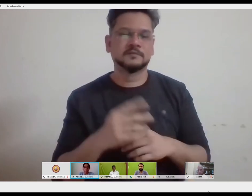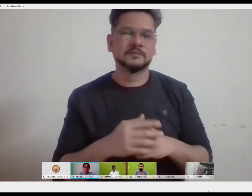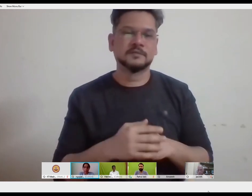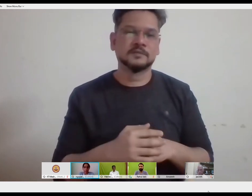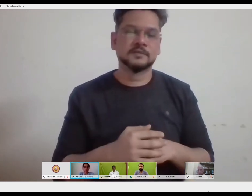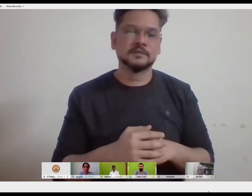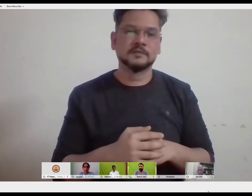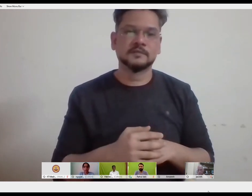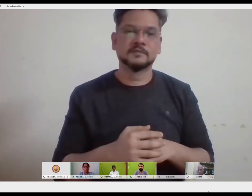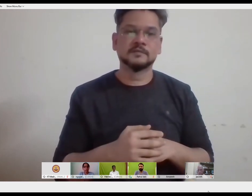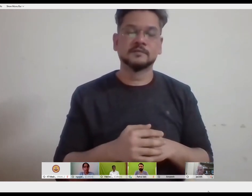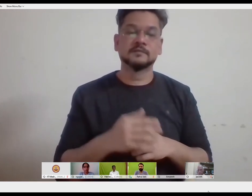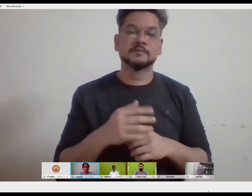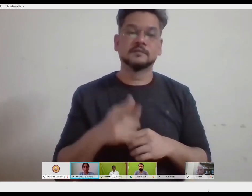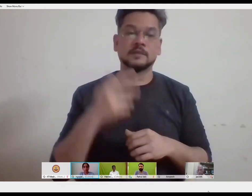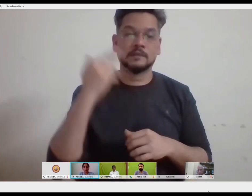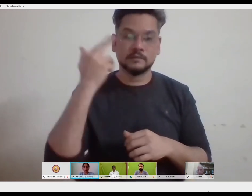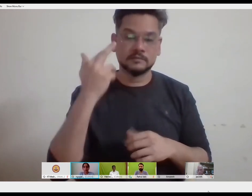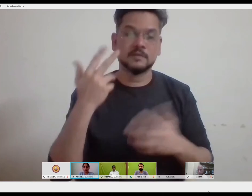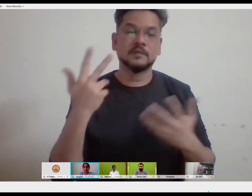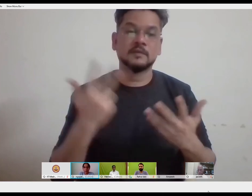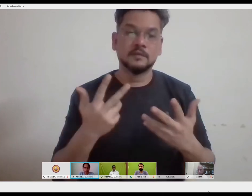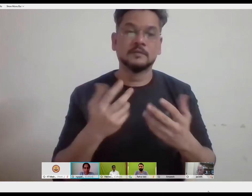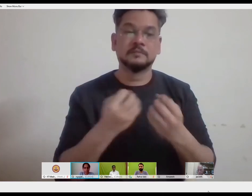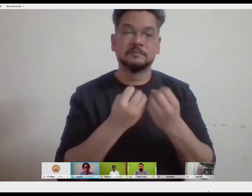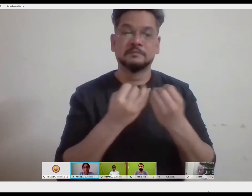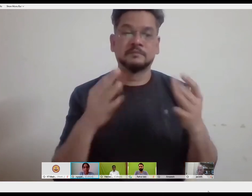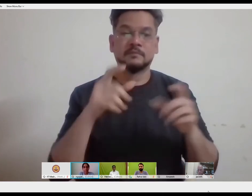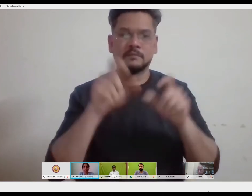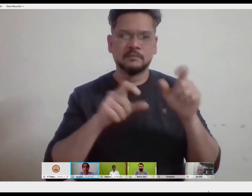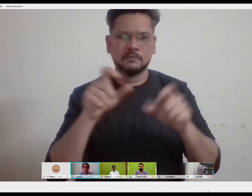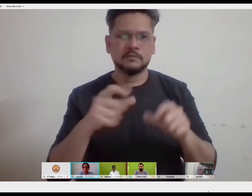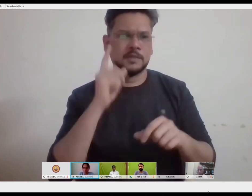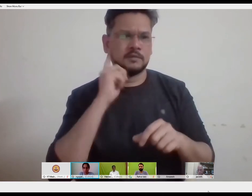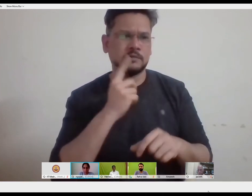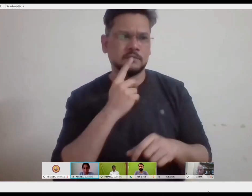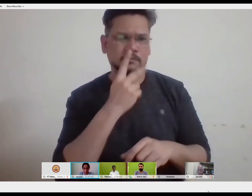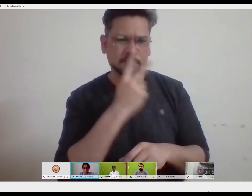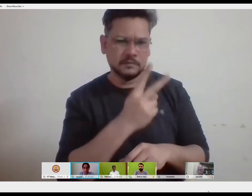And which is why many people are not able to recognize the needs and wants of deaf people.